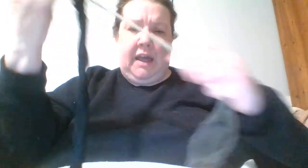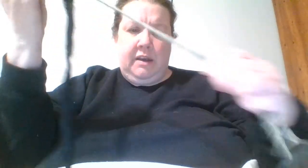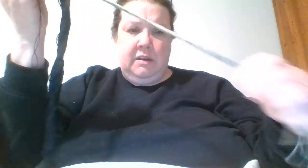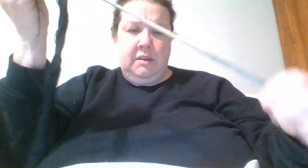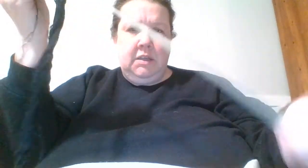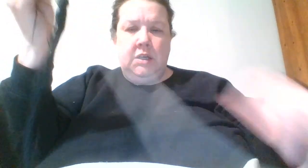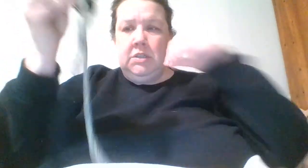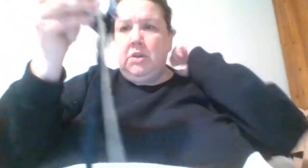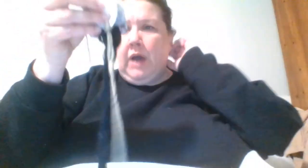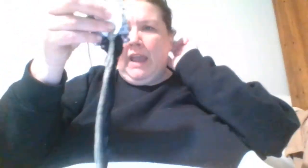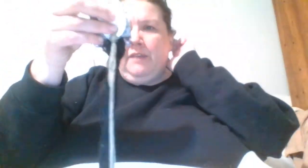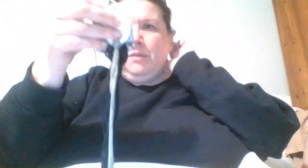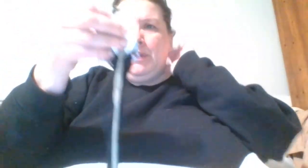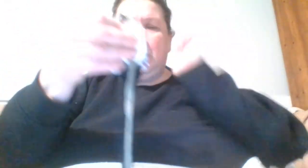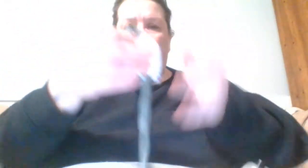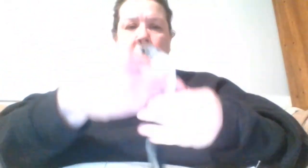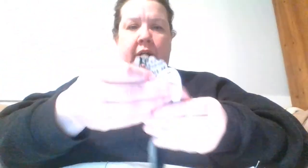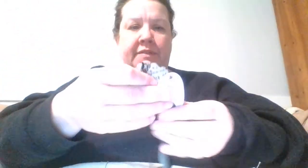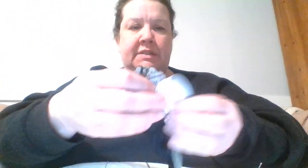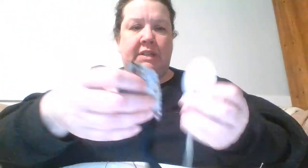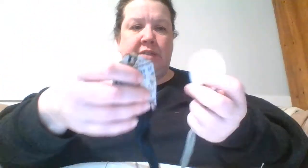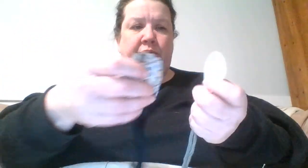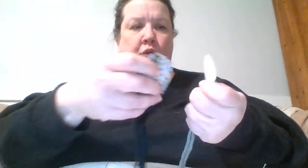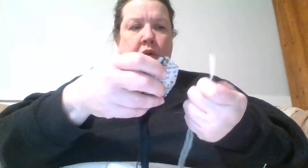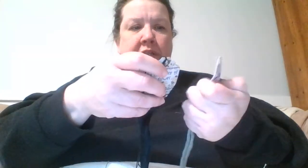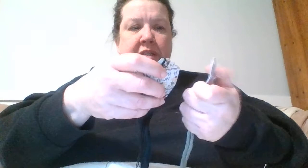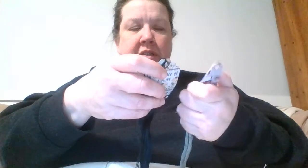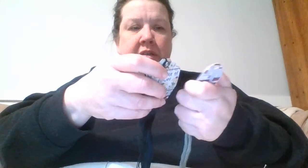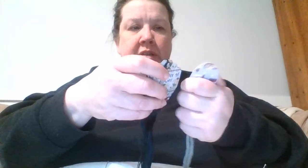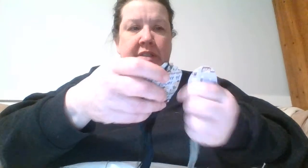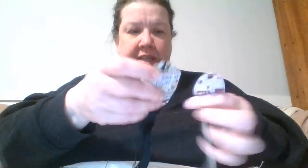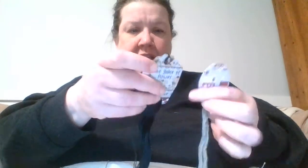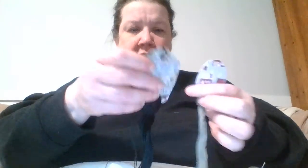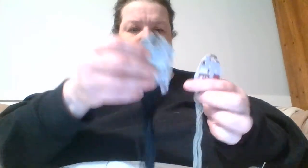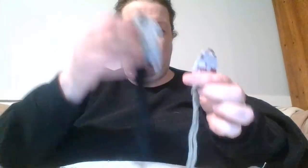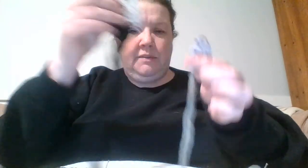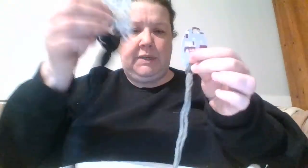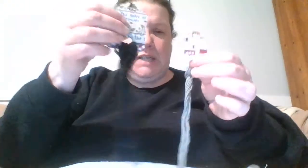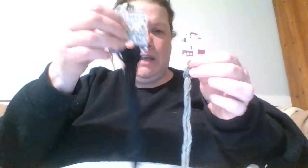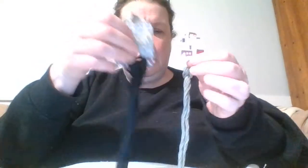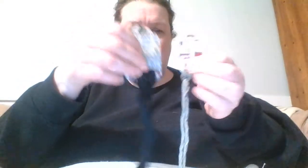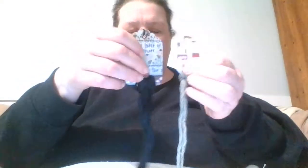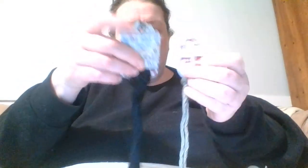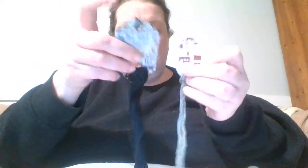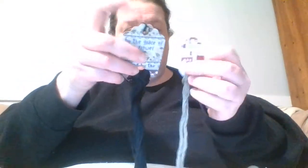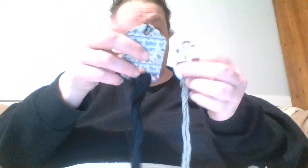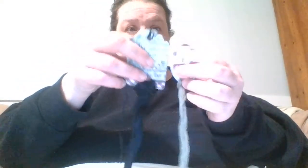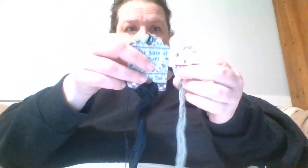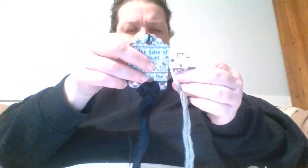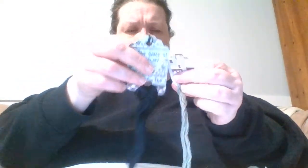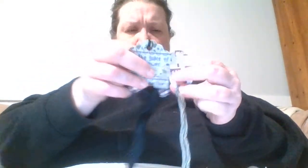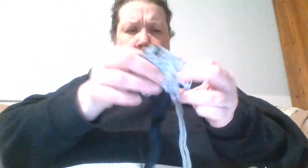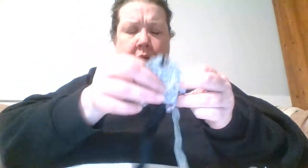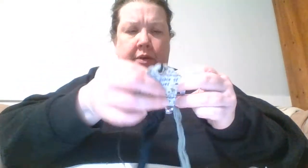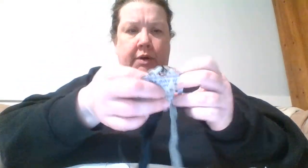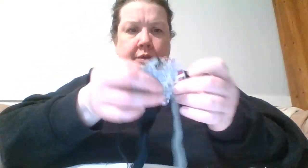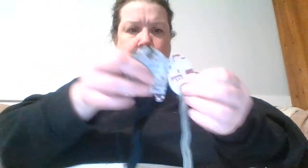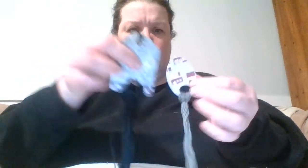can so I have the big cone of six four six and three ten as well as a few a couple other cones but